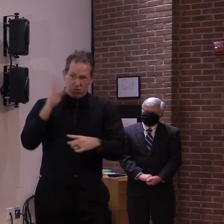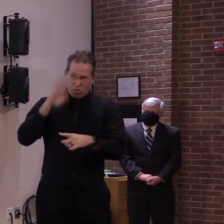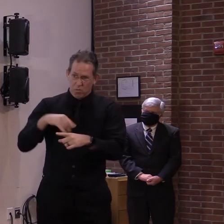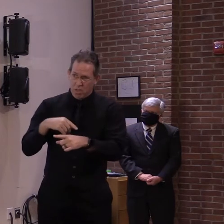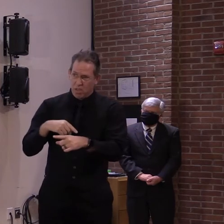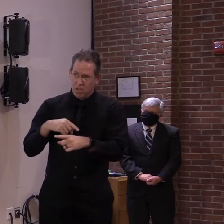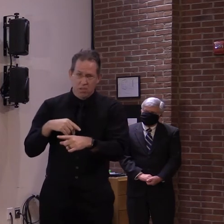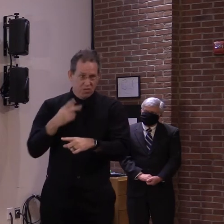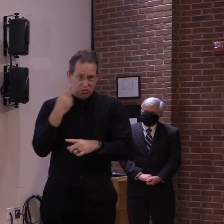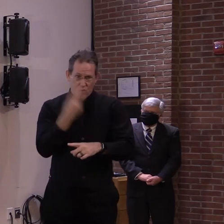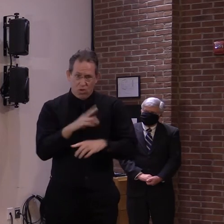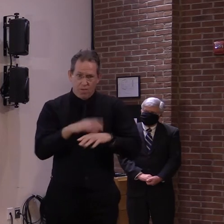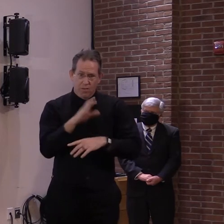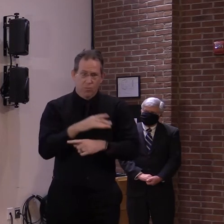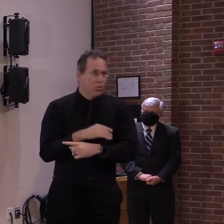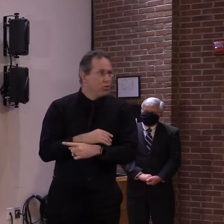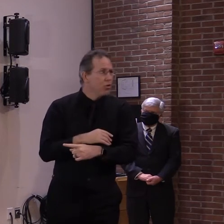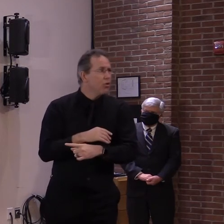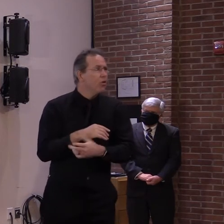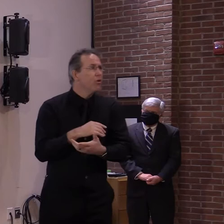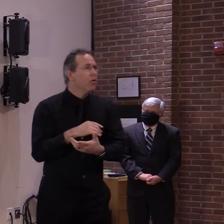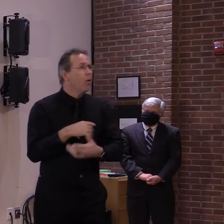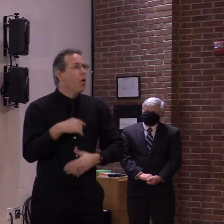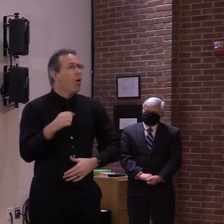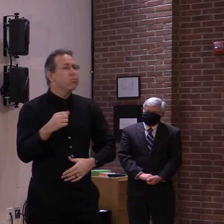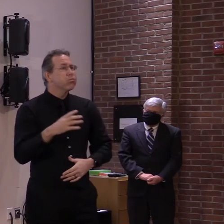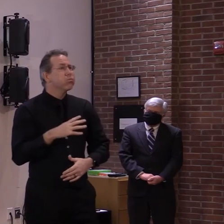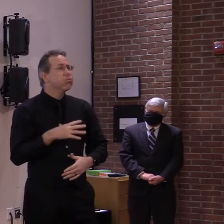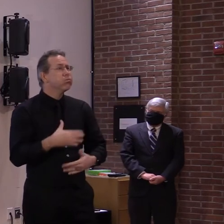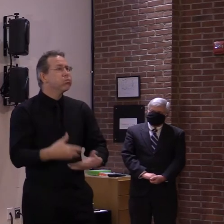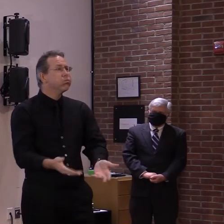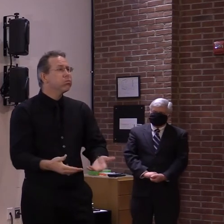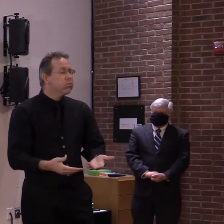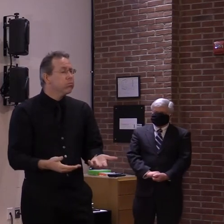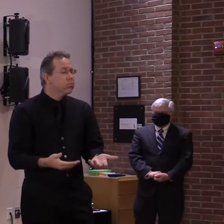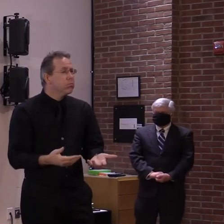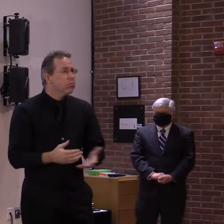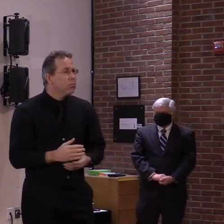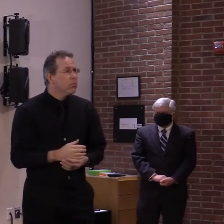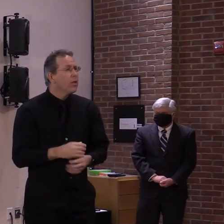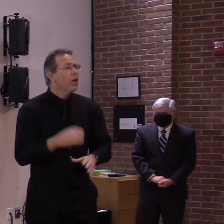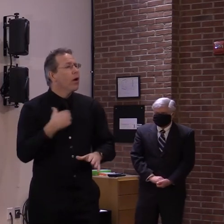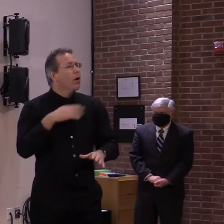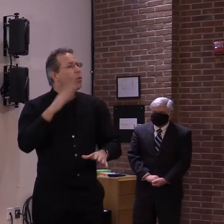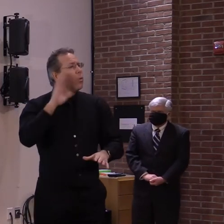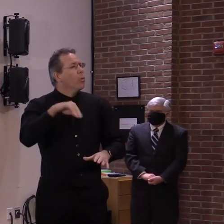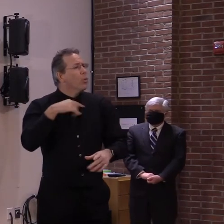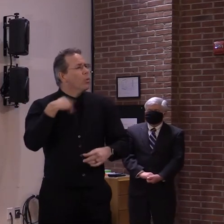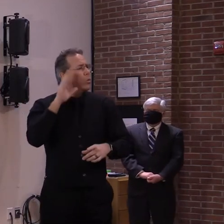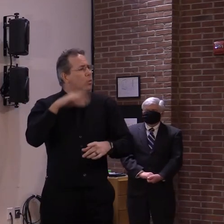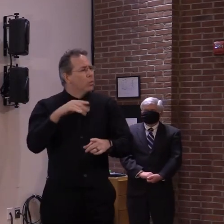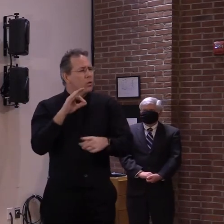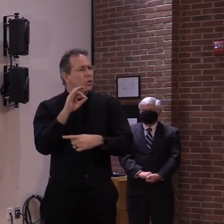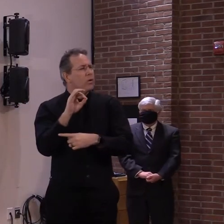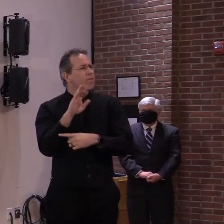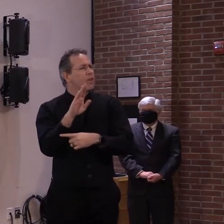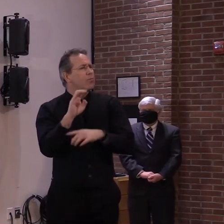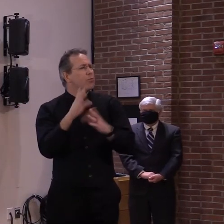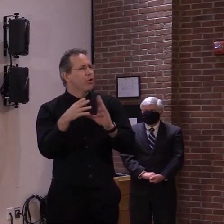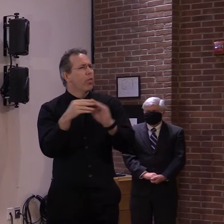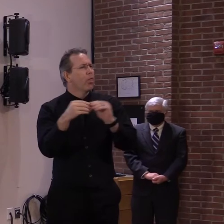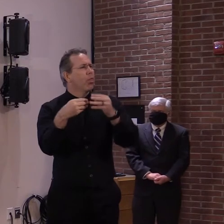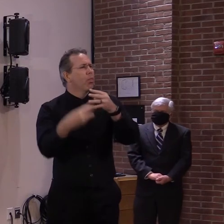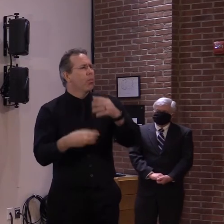be going through with having this event. Yes, uh, we are aware of a couple of, uh, Facebook posts around potential gatherings